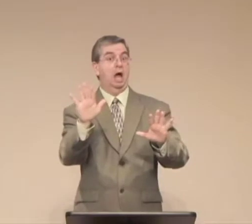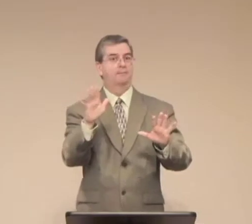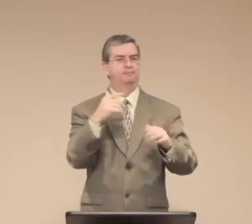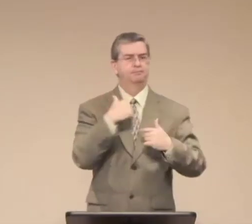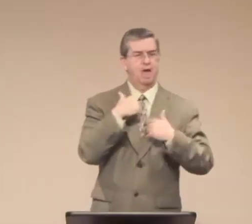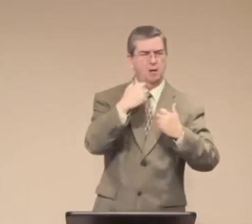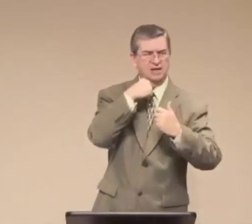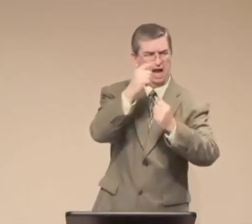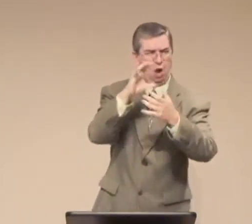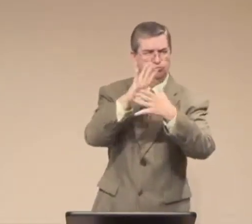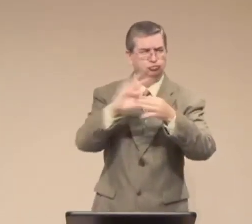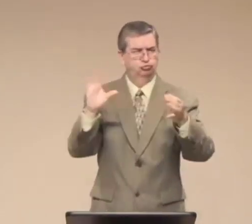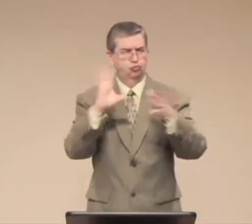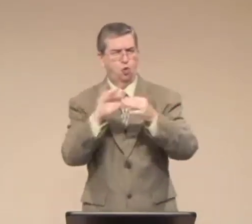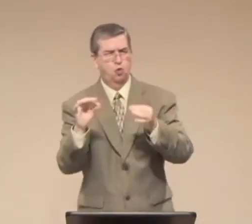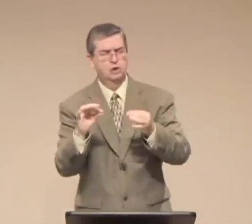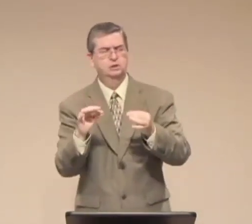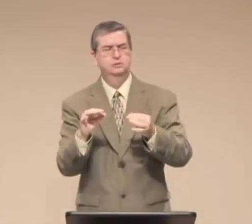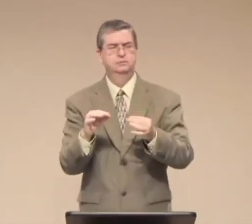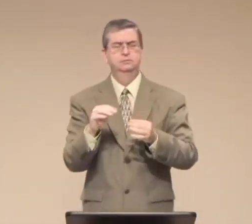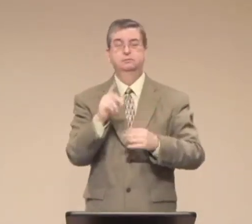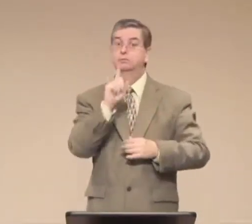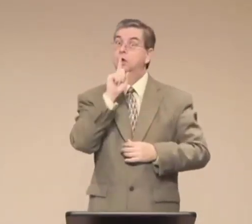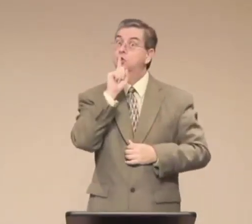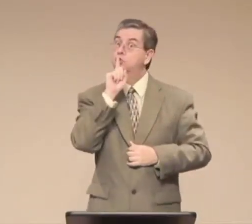And I know that we know that we are trouble-bear parents.